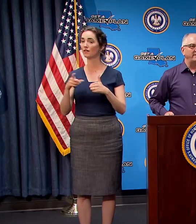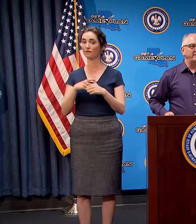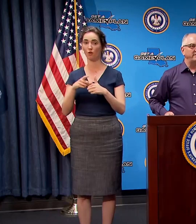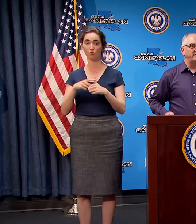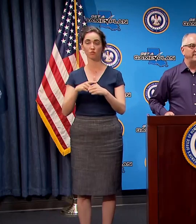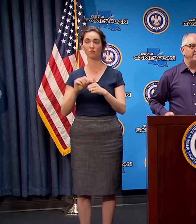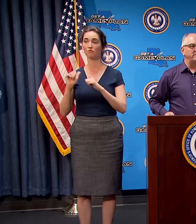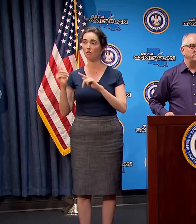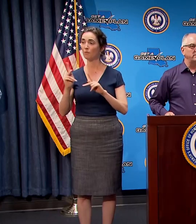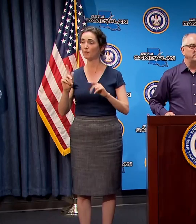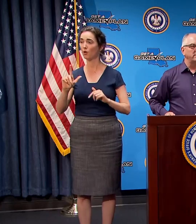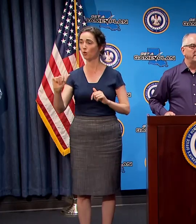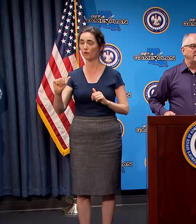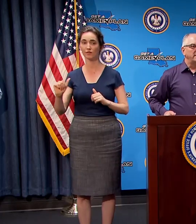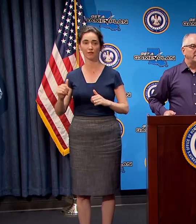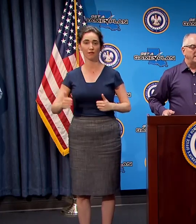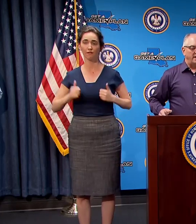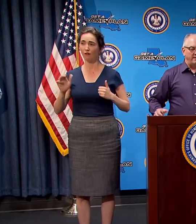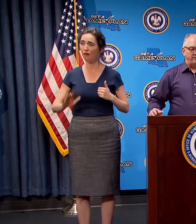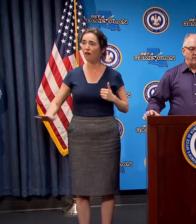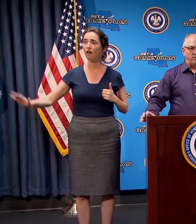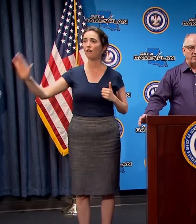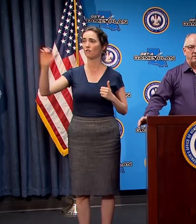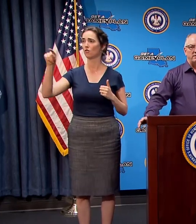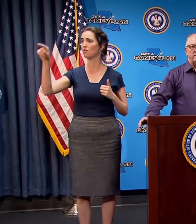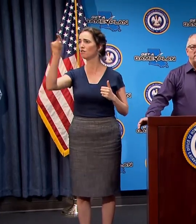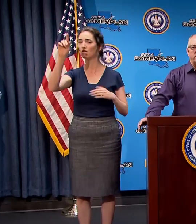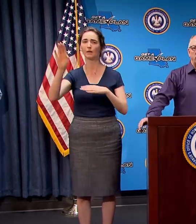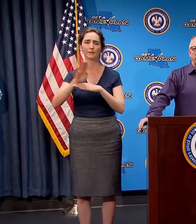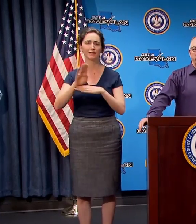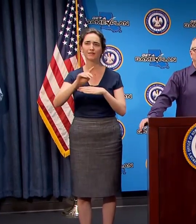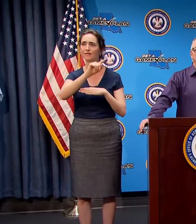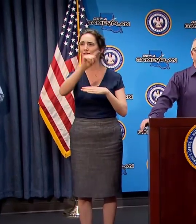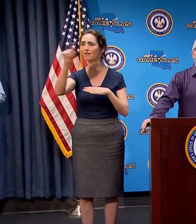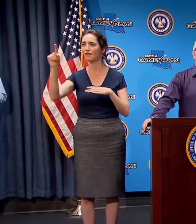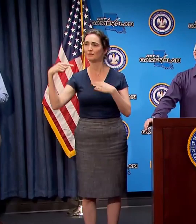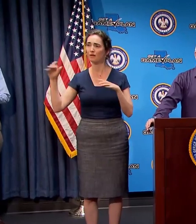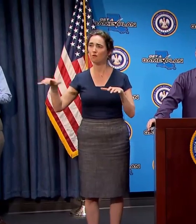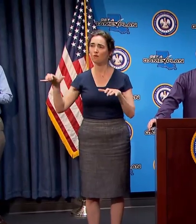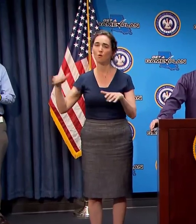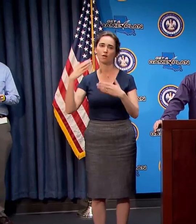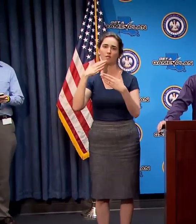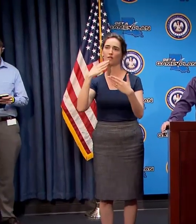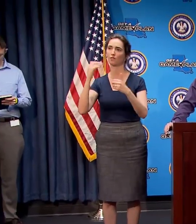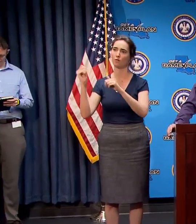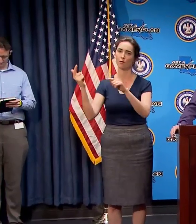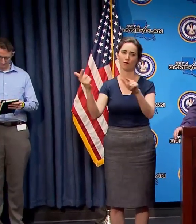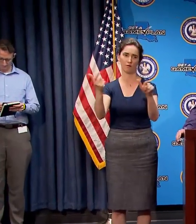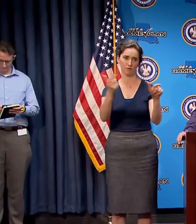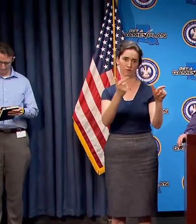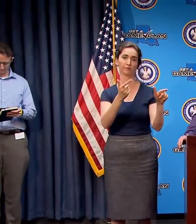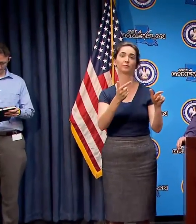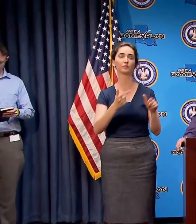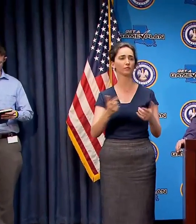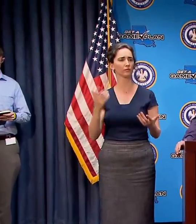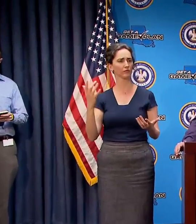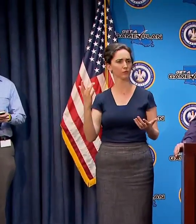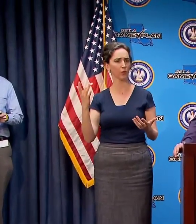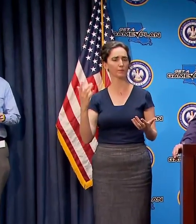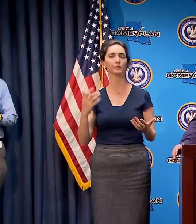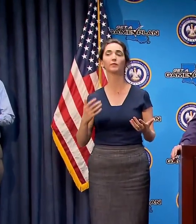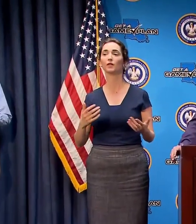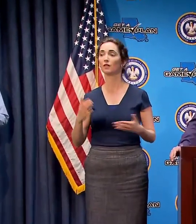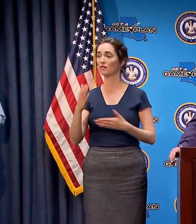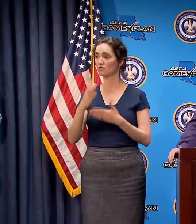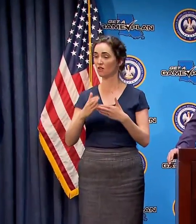Louisiana residents and businesses for the work that they've been doing and especially for those